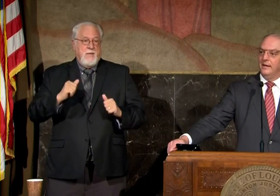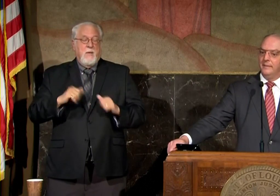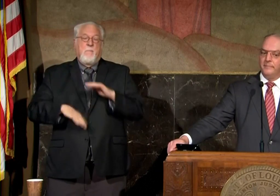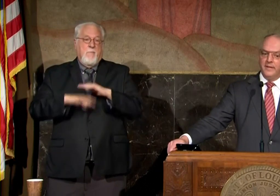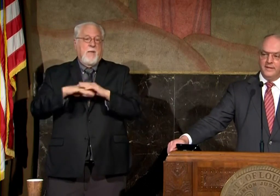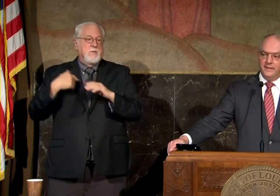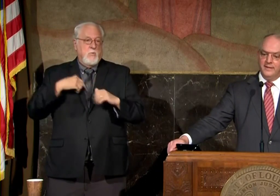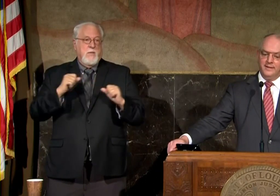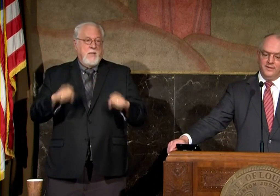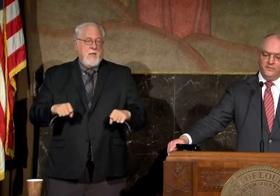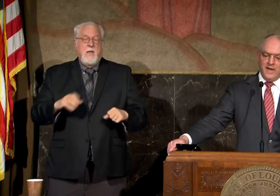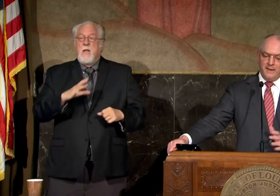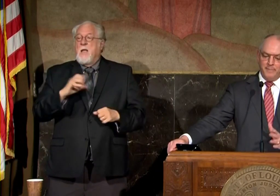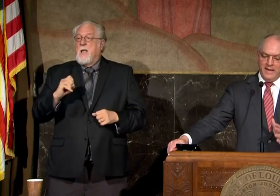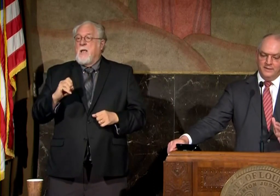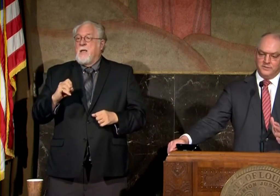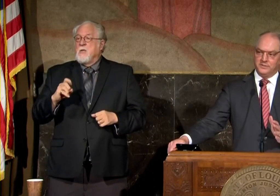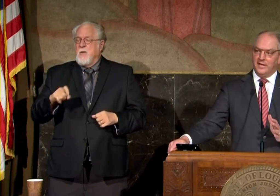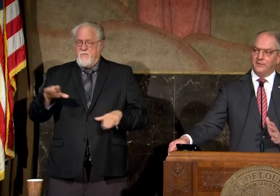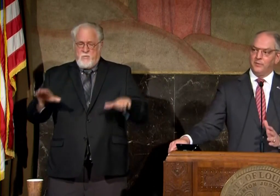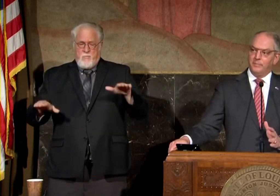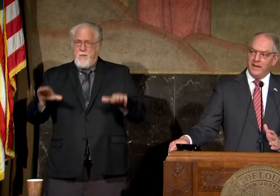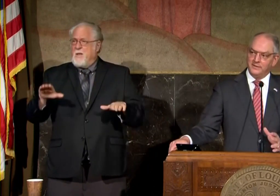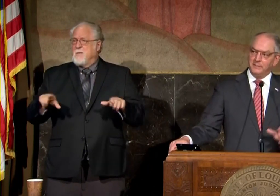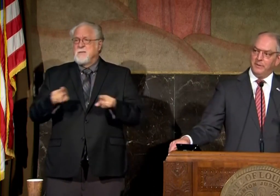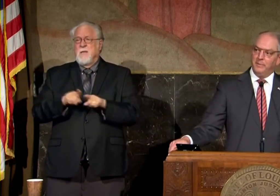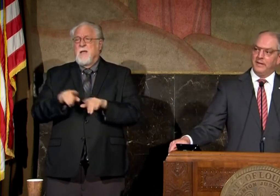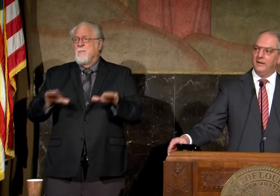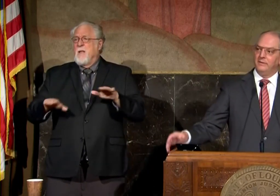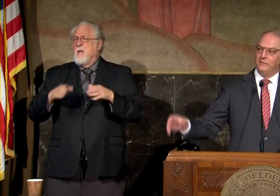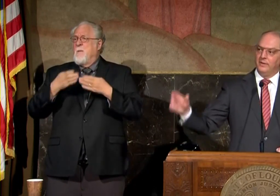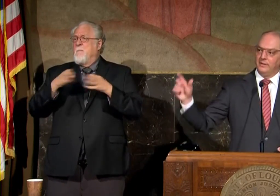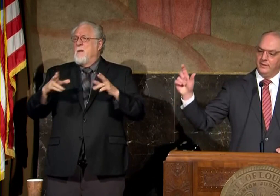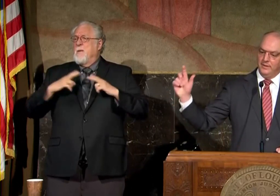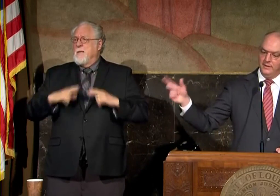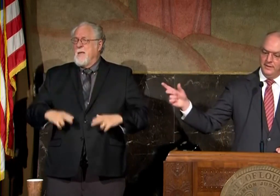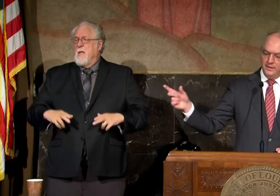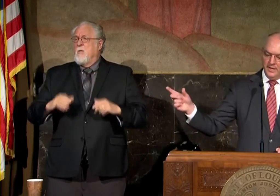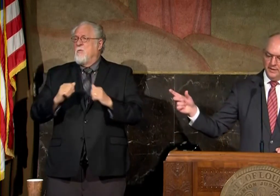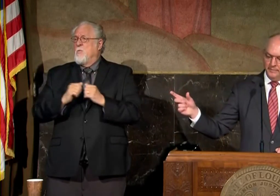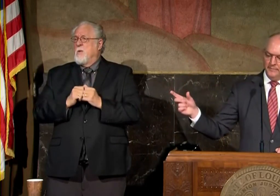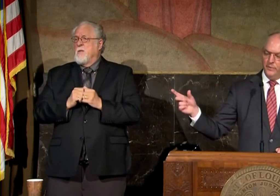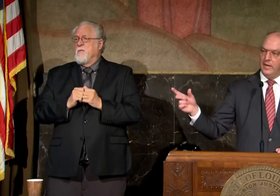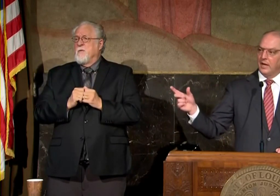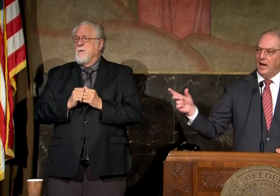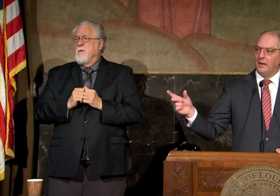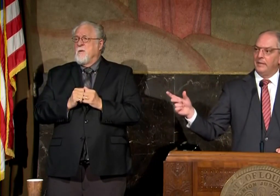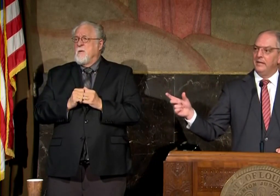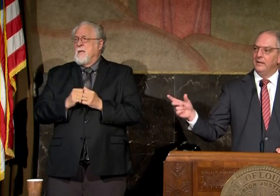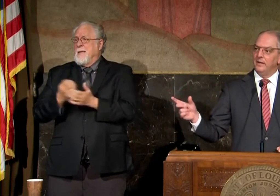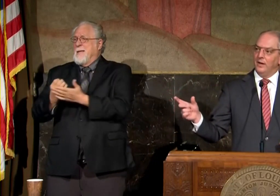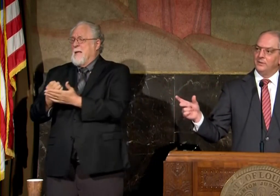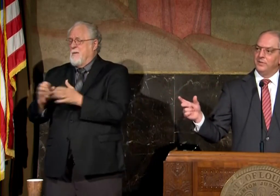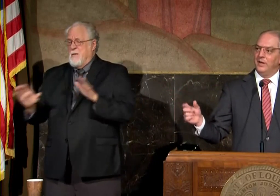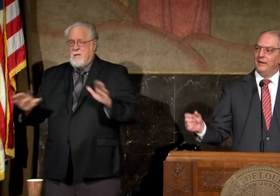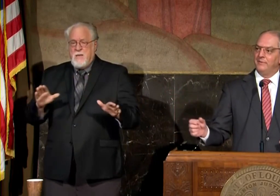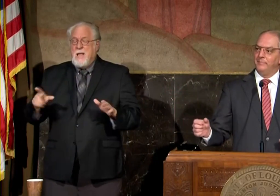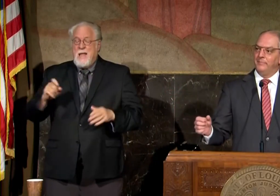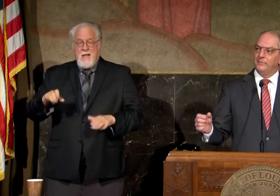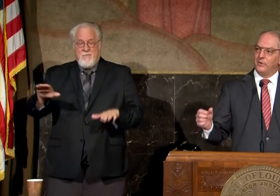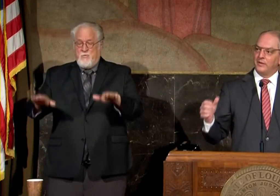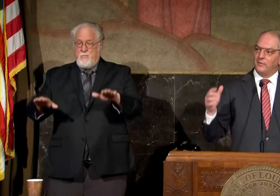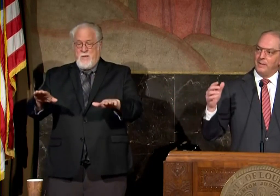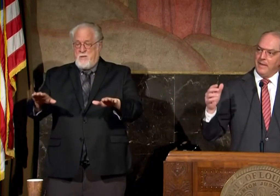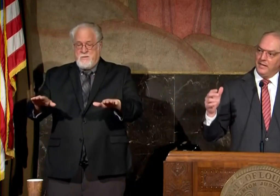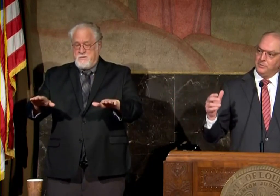um and you've got to balance just like we're balancing public health with um with the economy you also have